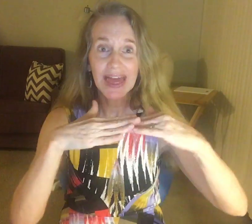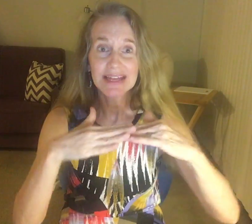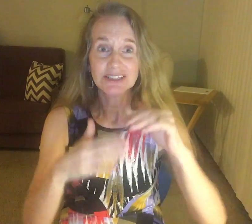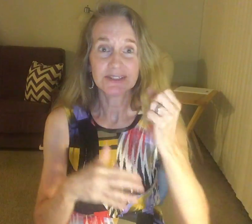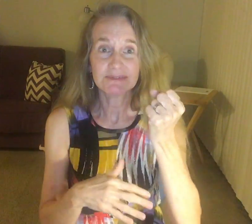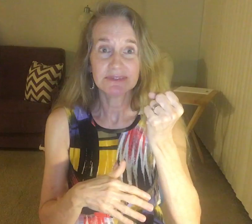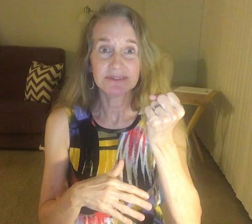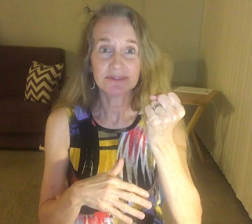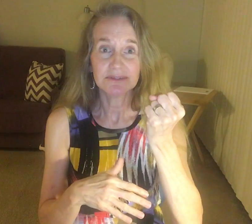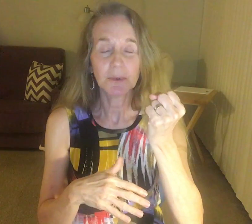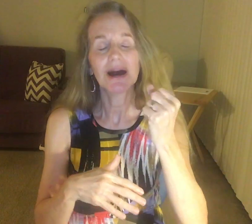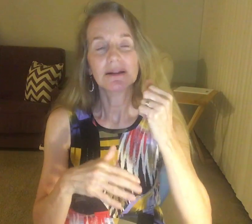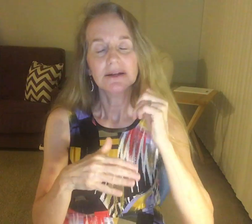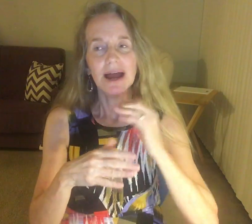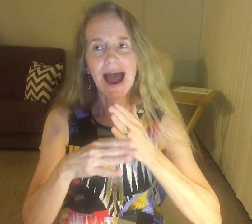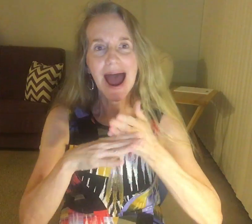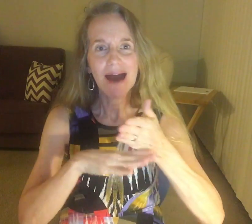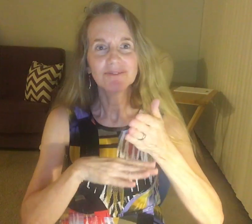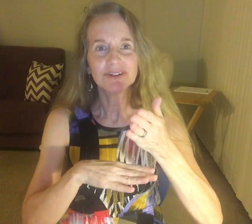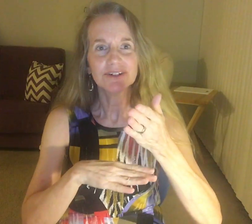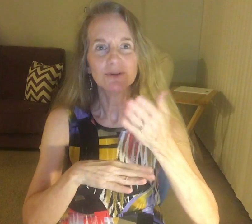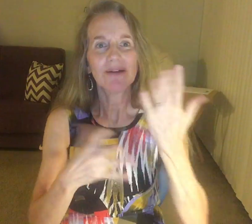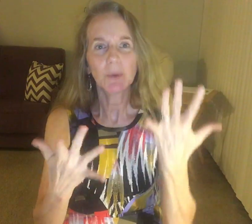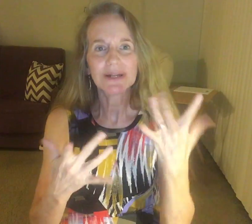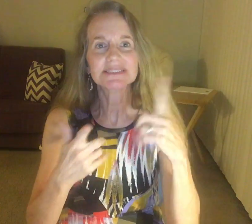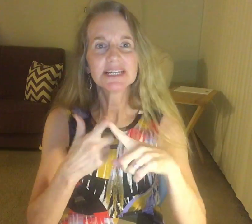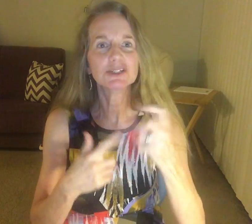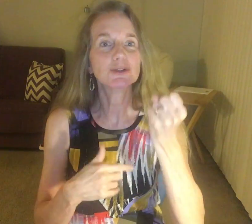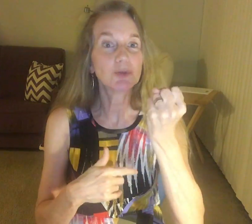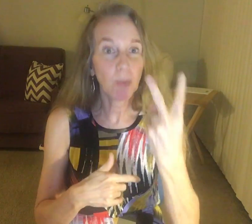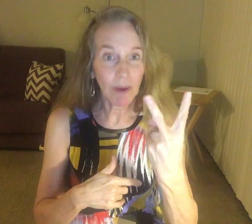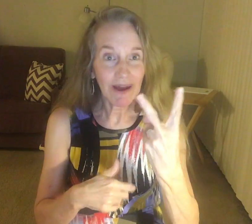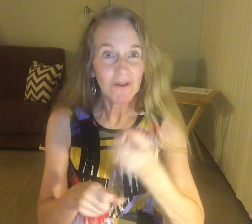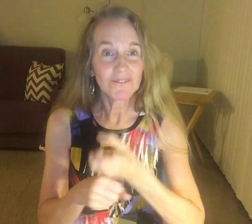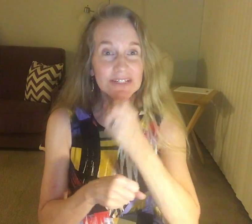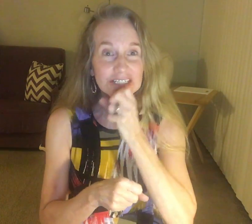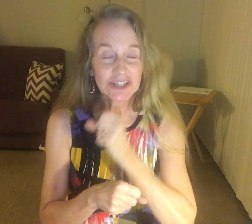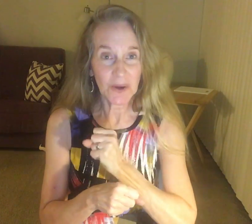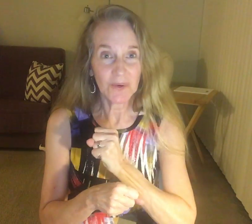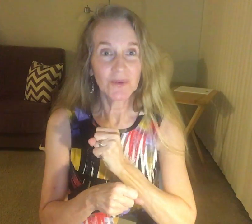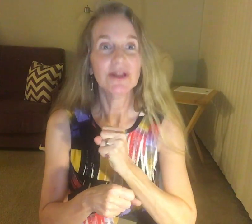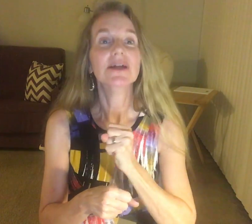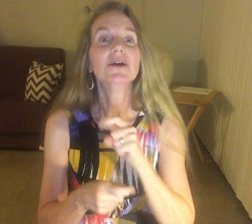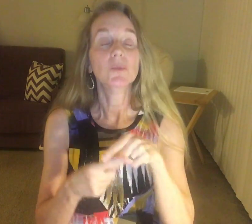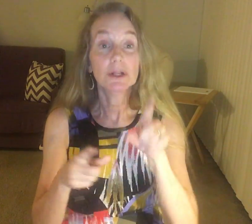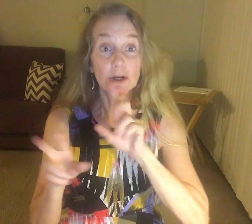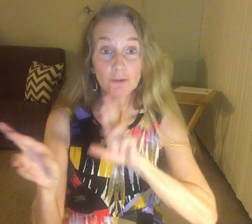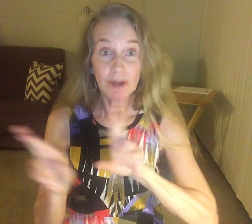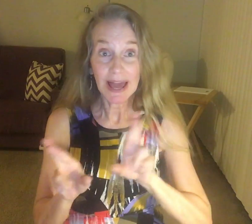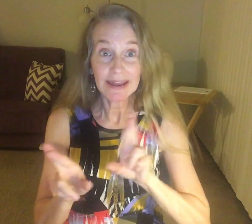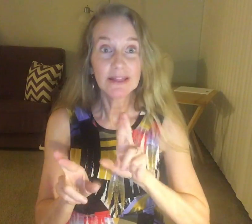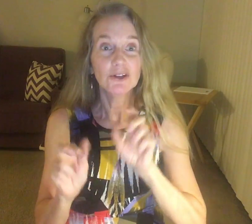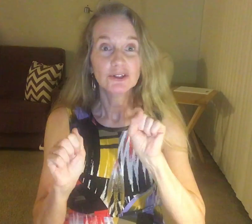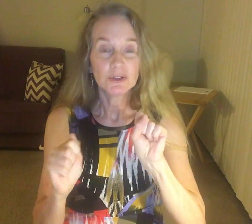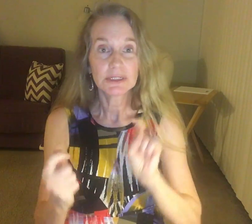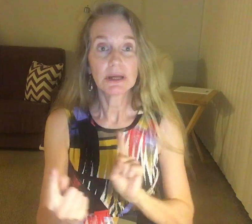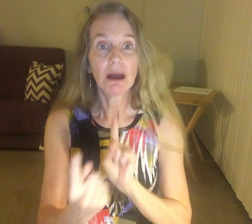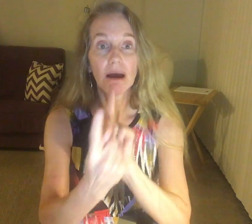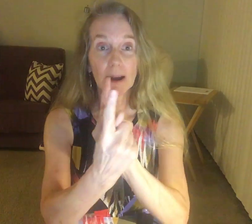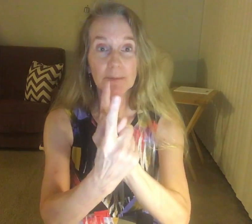ages left after leveling to 12 episodes. We were ready to come